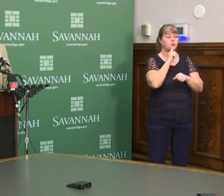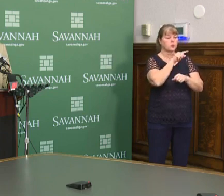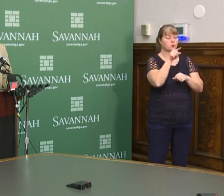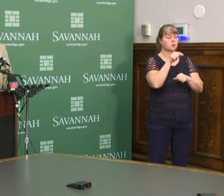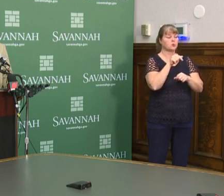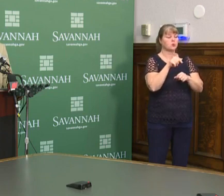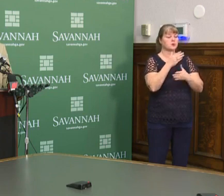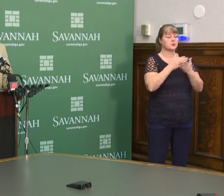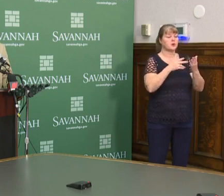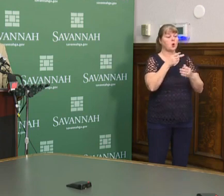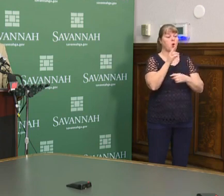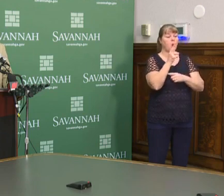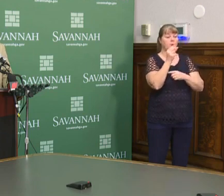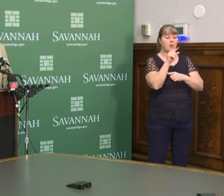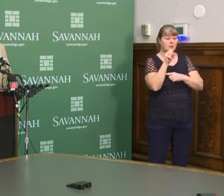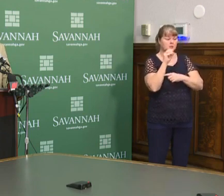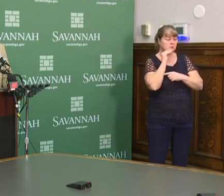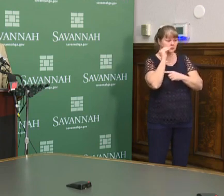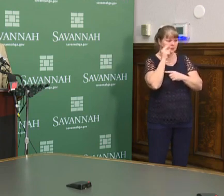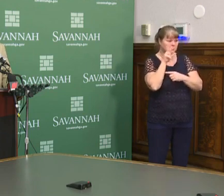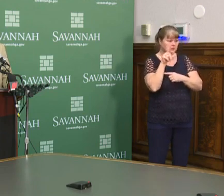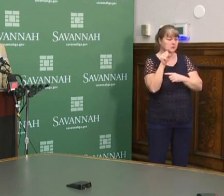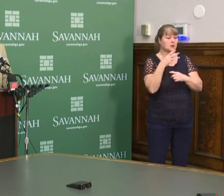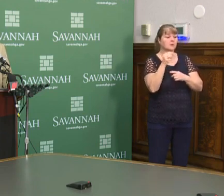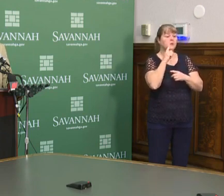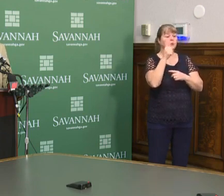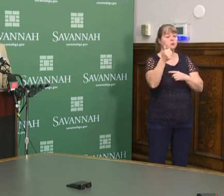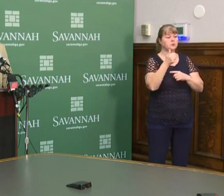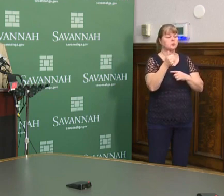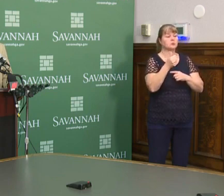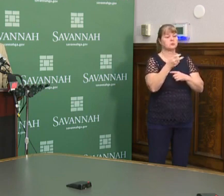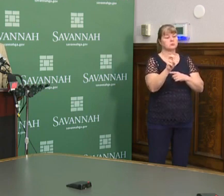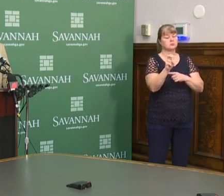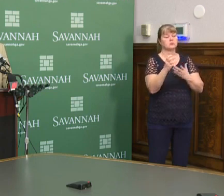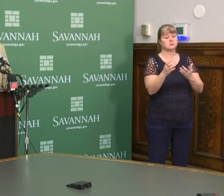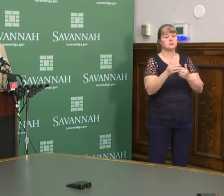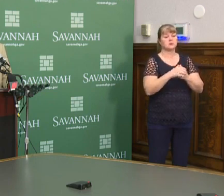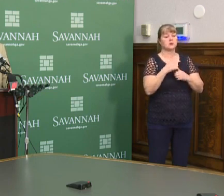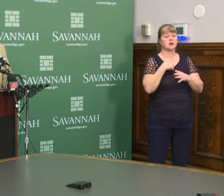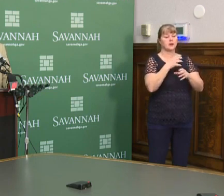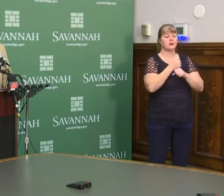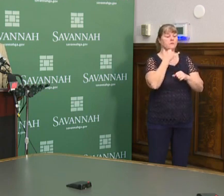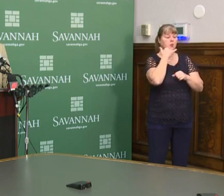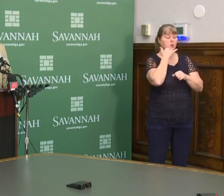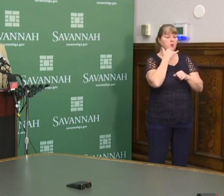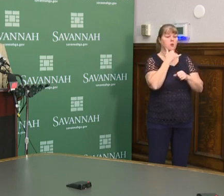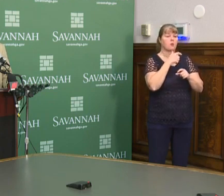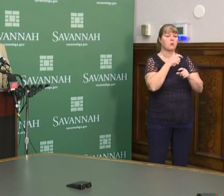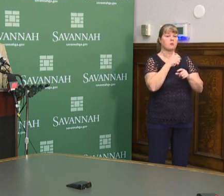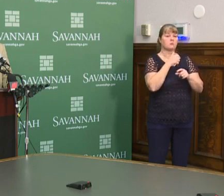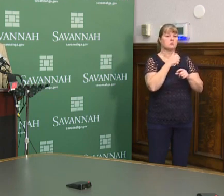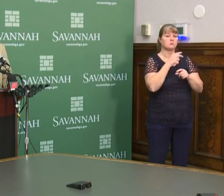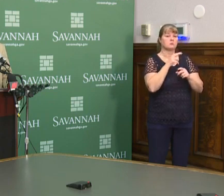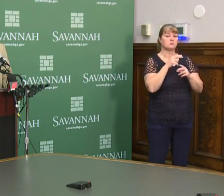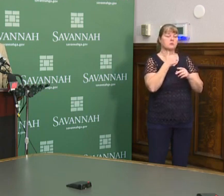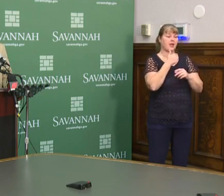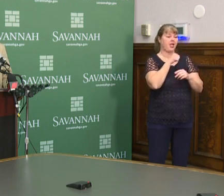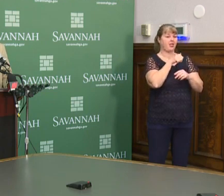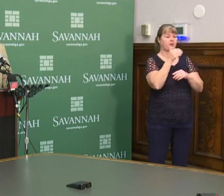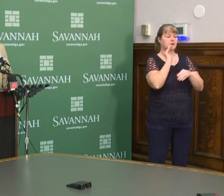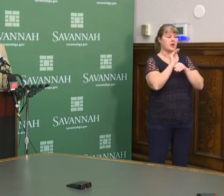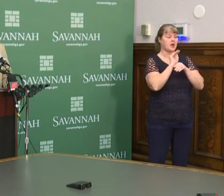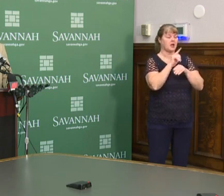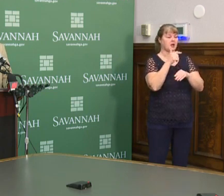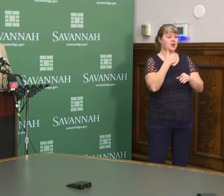chronically homeless, but for those that are also transitionally homeless. Um, I received a phone call the other night from a young lady who was,